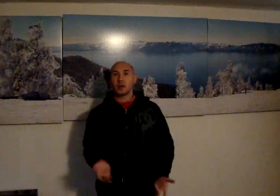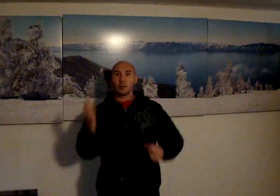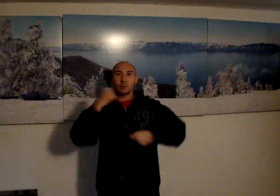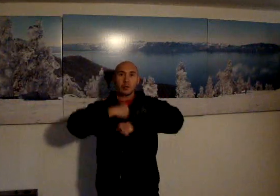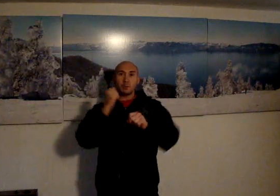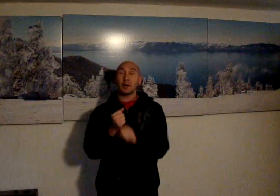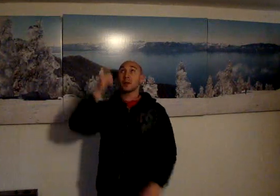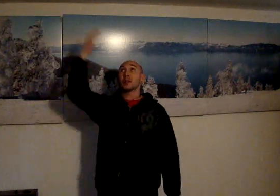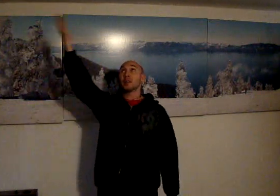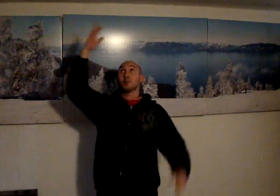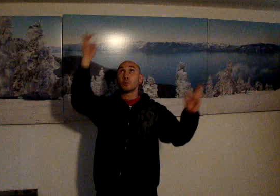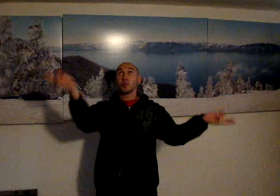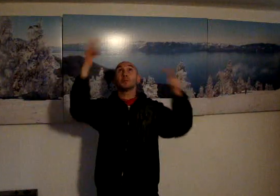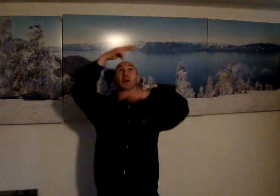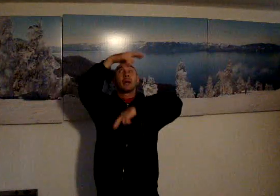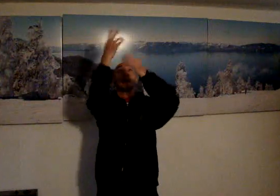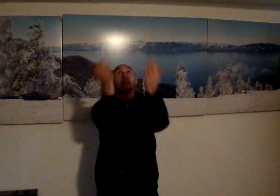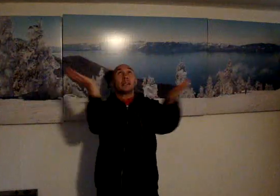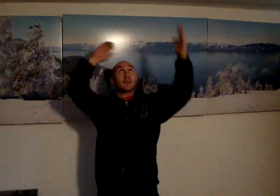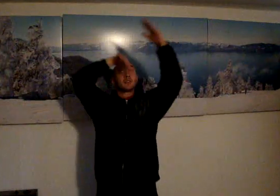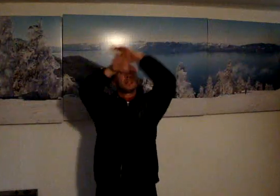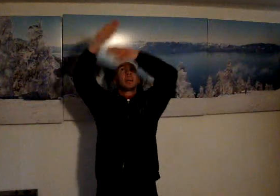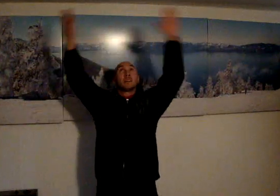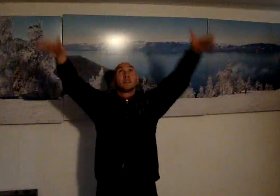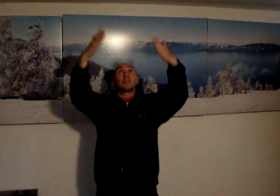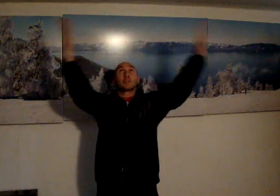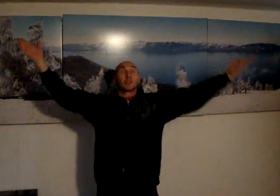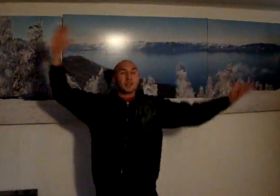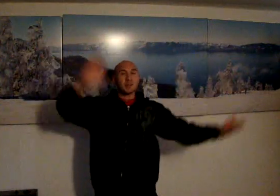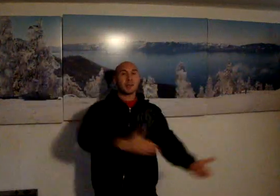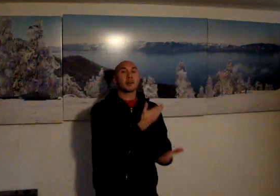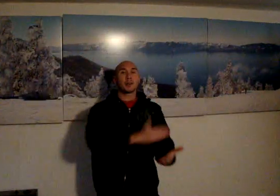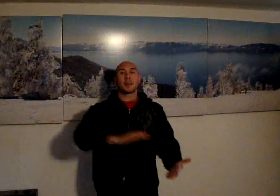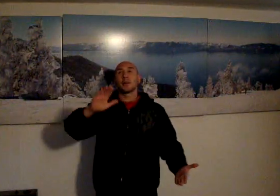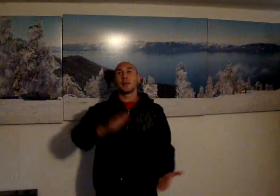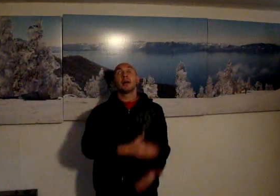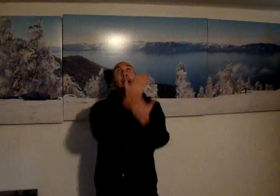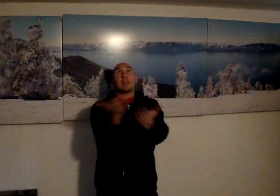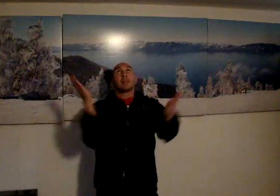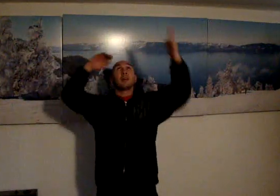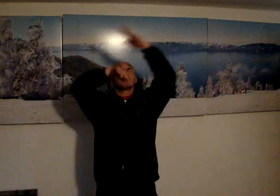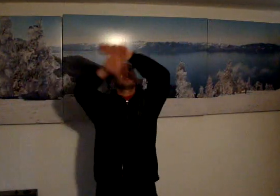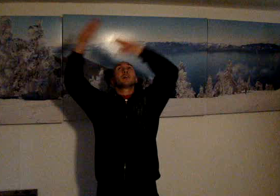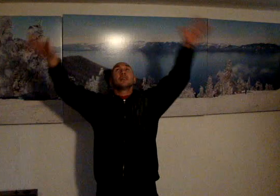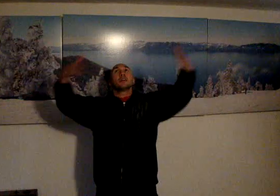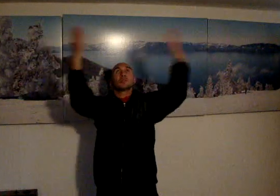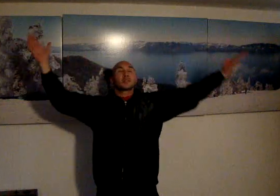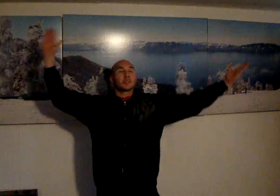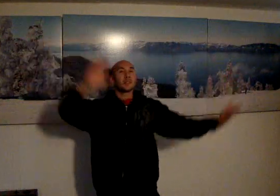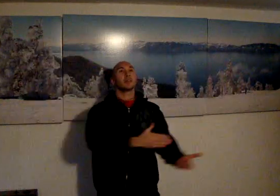prepare him room and heaven and nature sing and heaven and nature sing